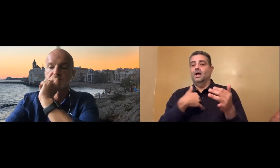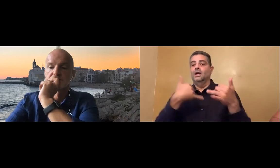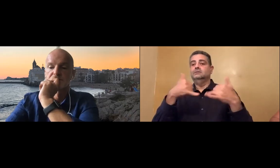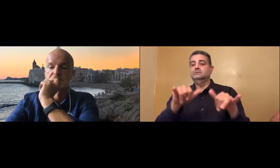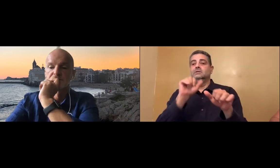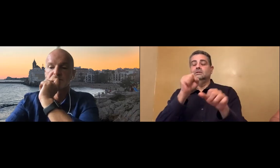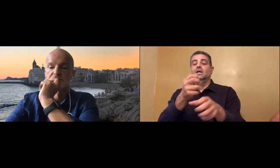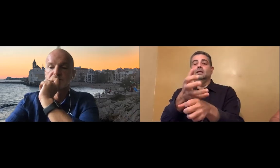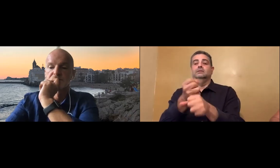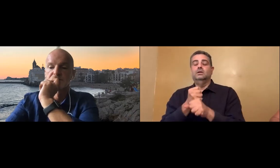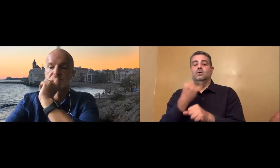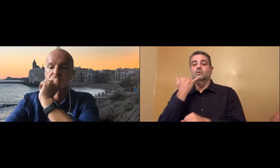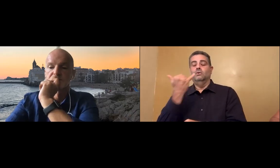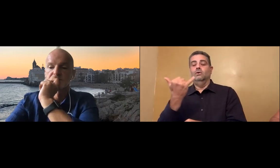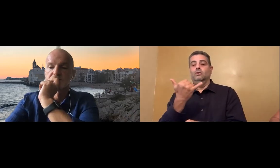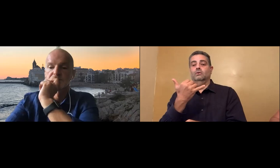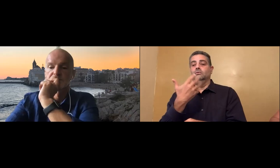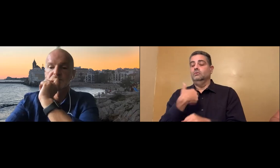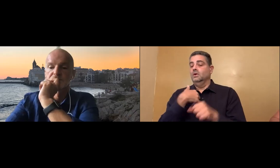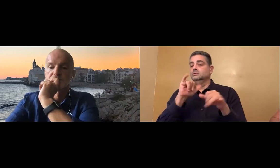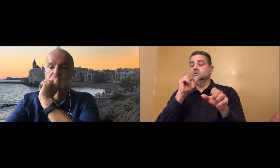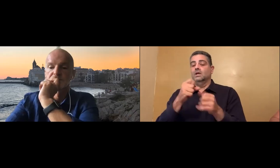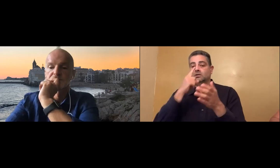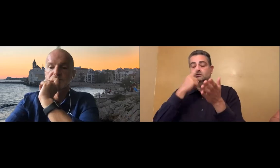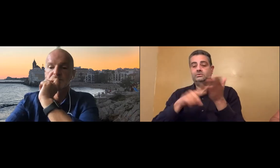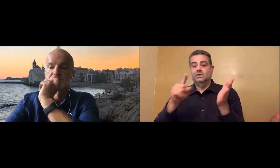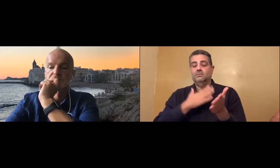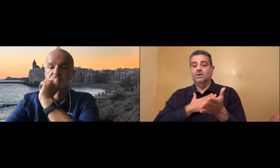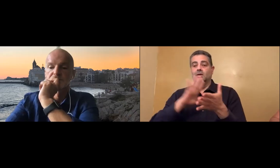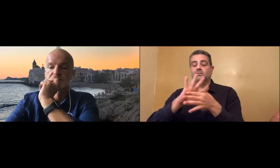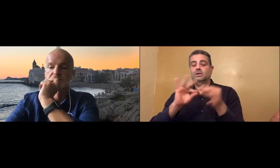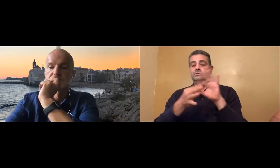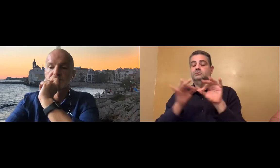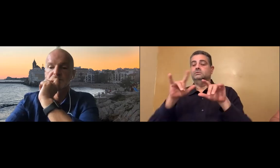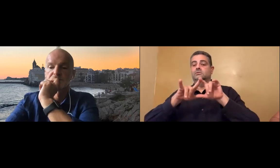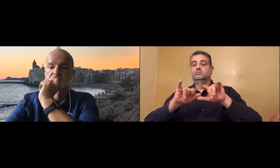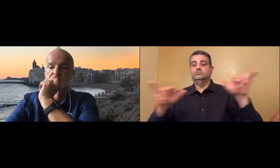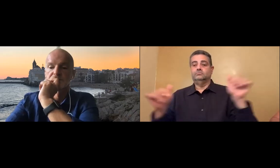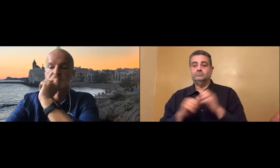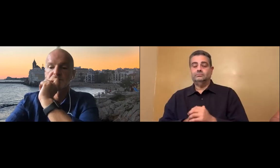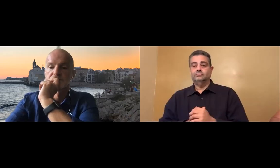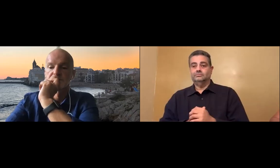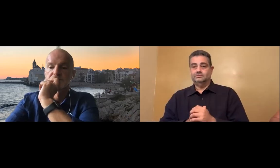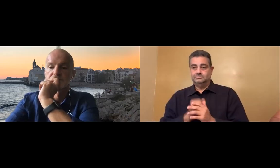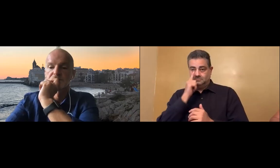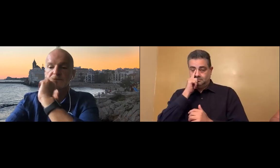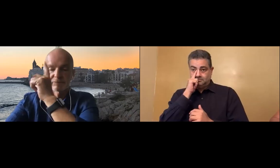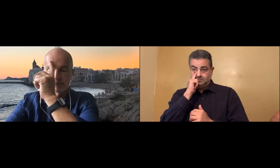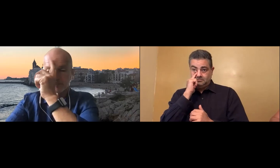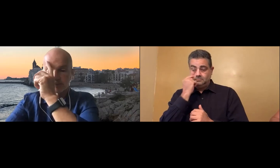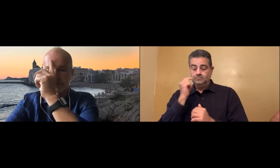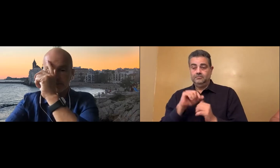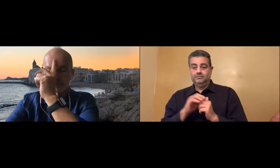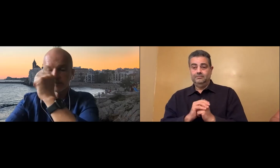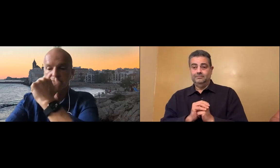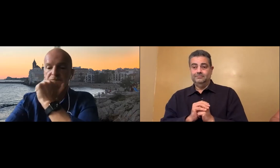So that when I don't have the CF with me, I can use my MMX to receive and make calls to check my messages with